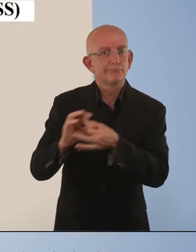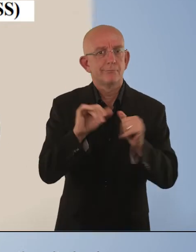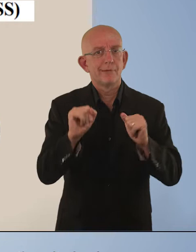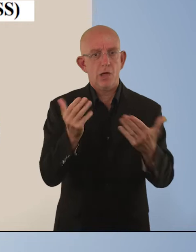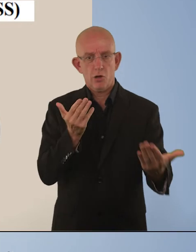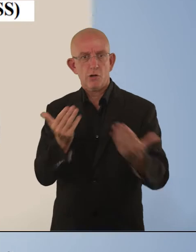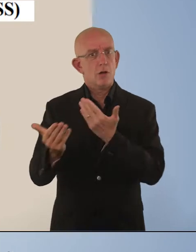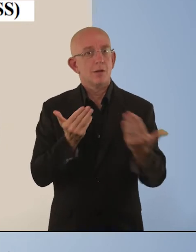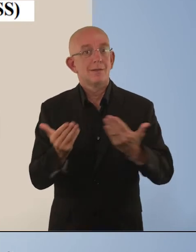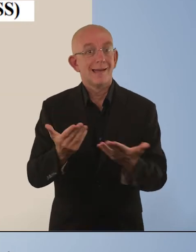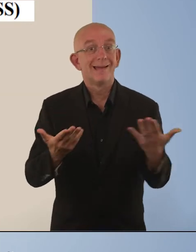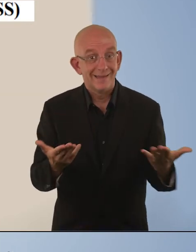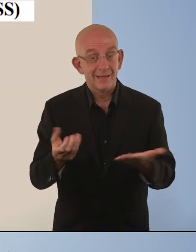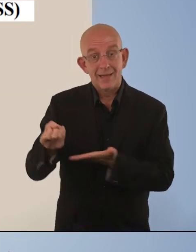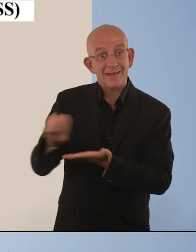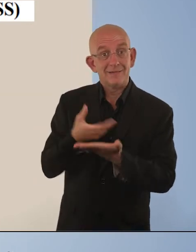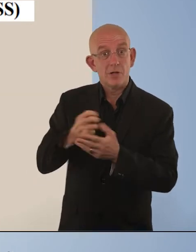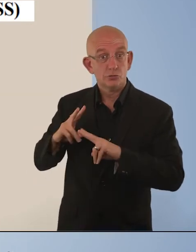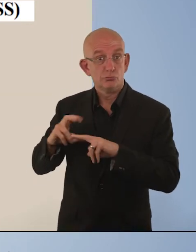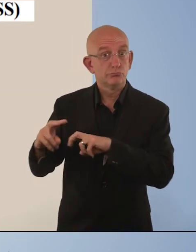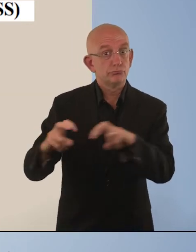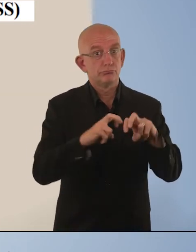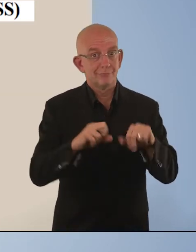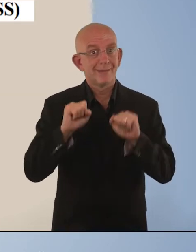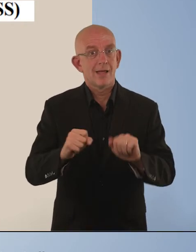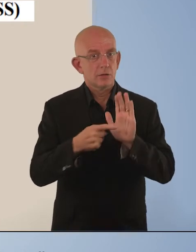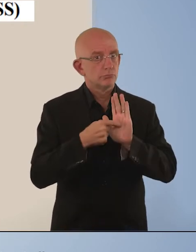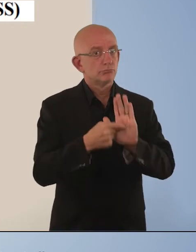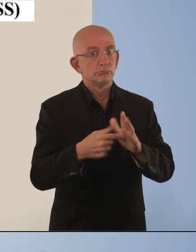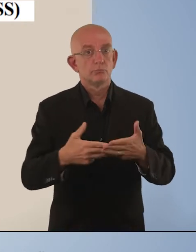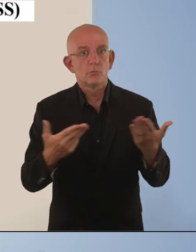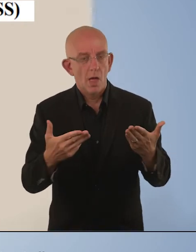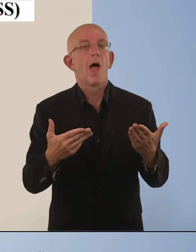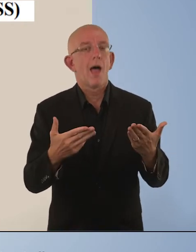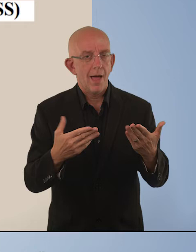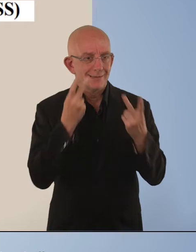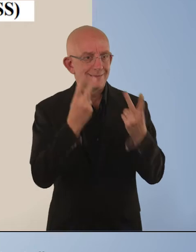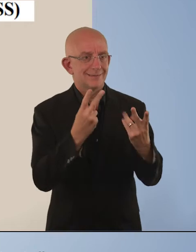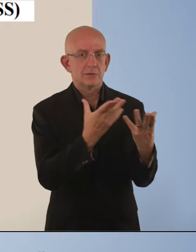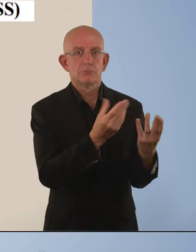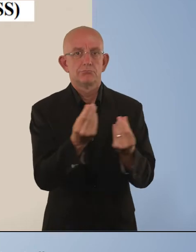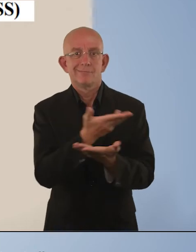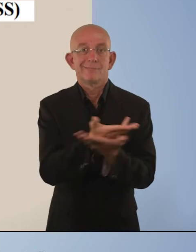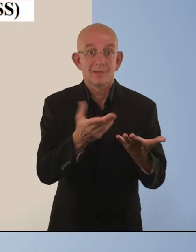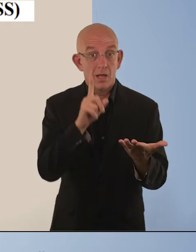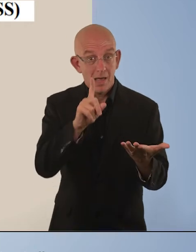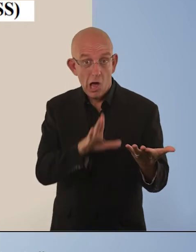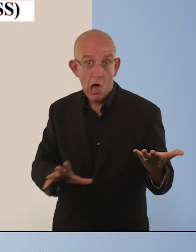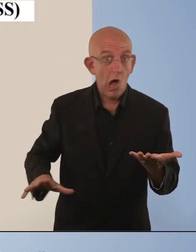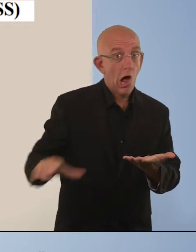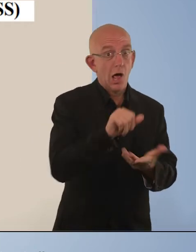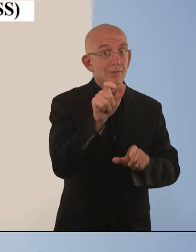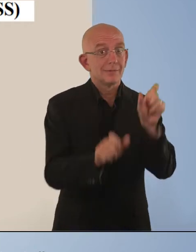The information that results from the use of these questions will, represent the majority of but not all persons with limitations